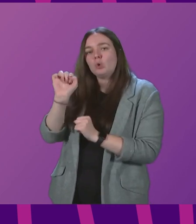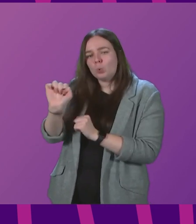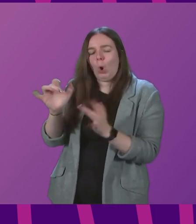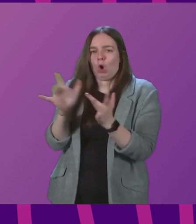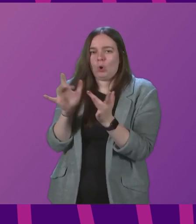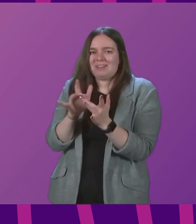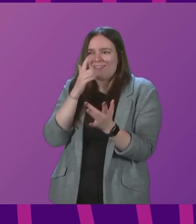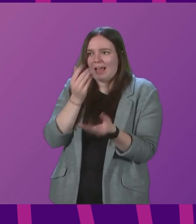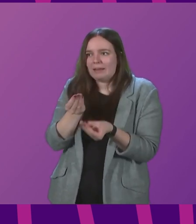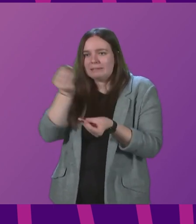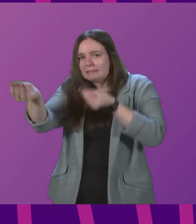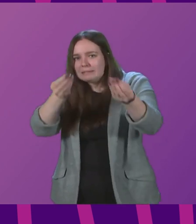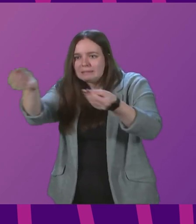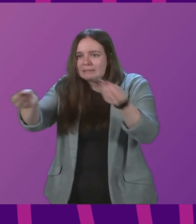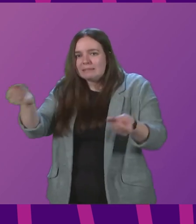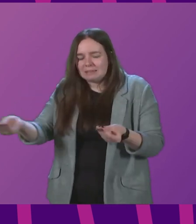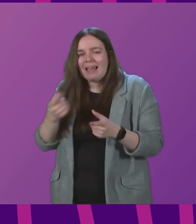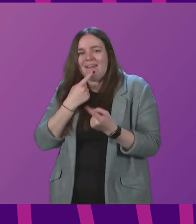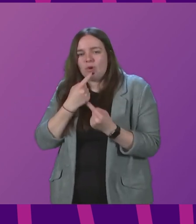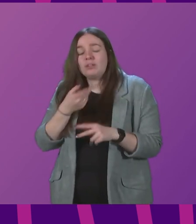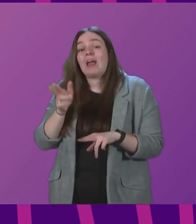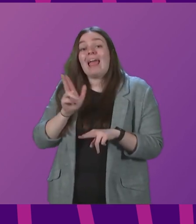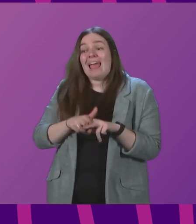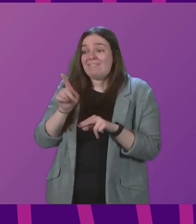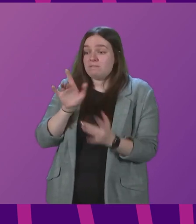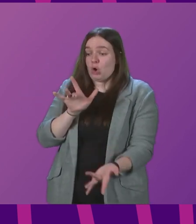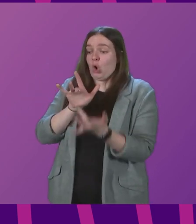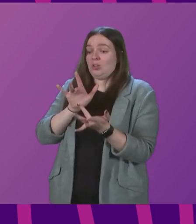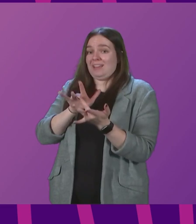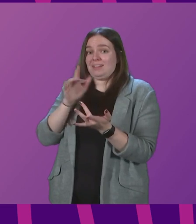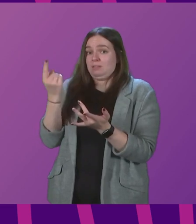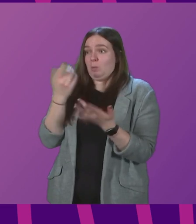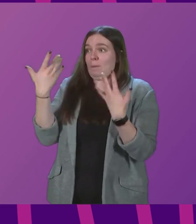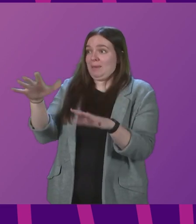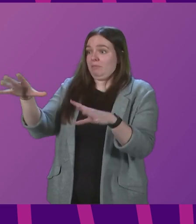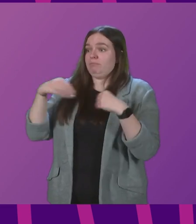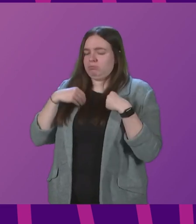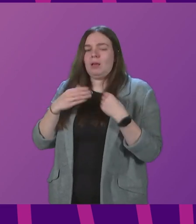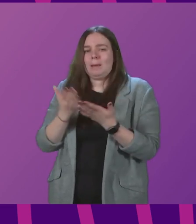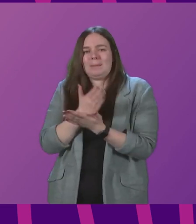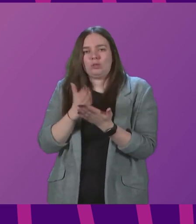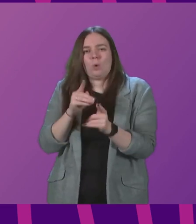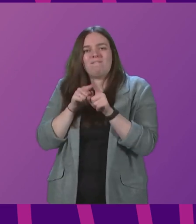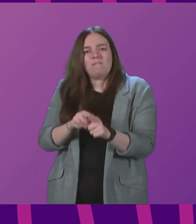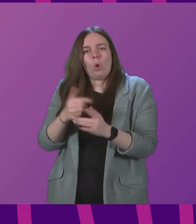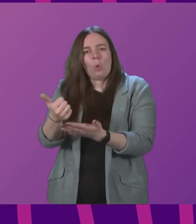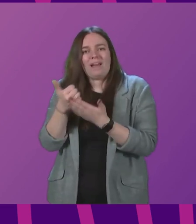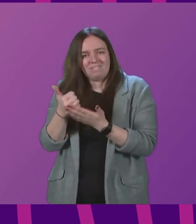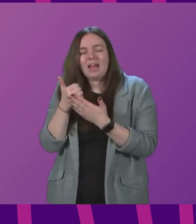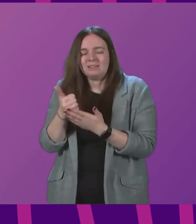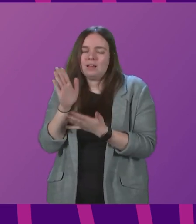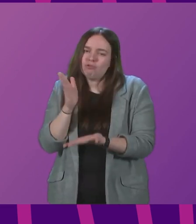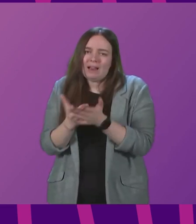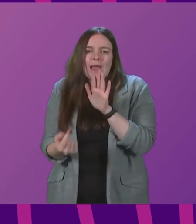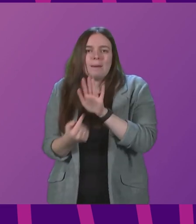given information as quickly as possible. And if you are contacted as a contact of someone who is positive, make sure you follow the advice that you give, that is really